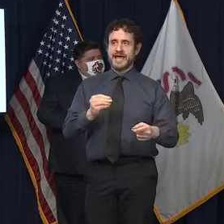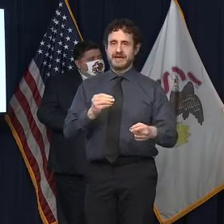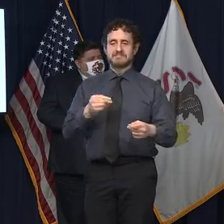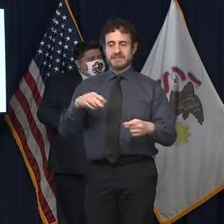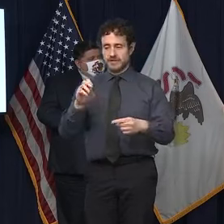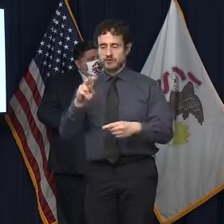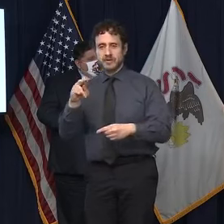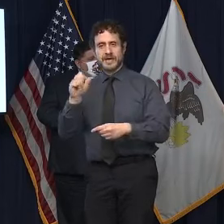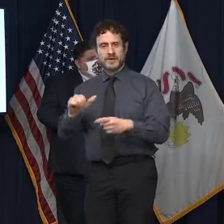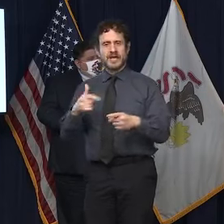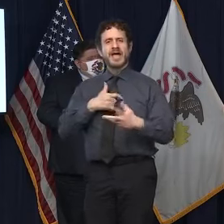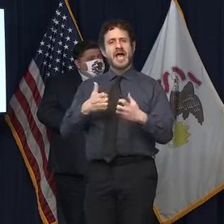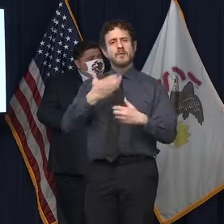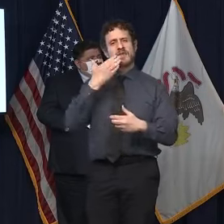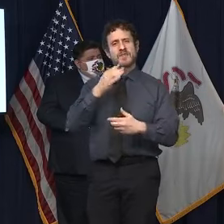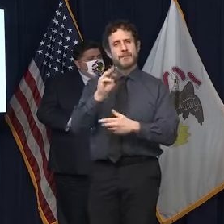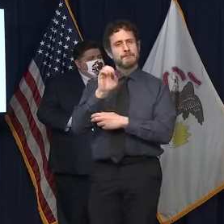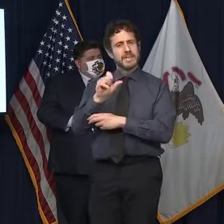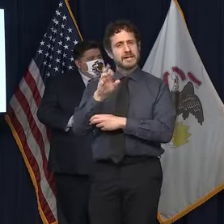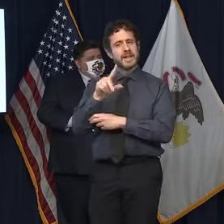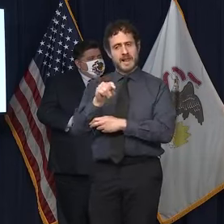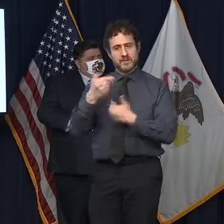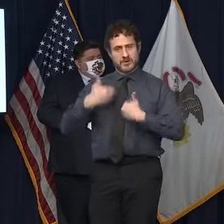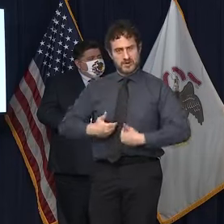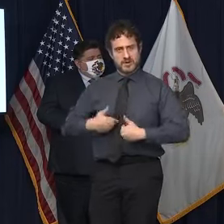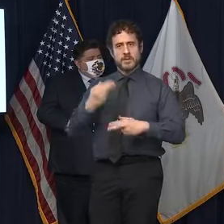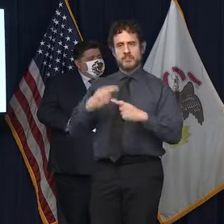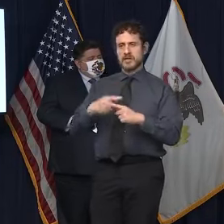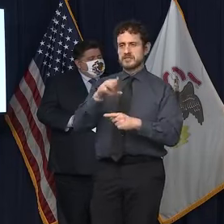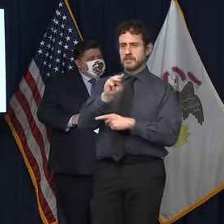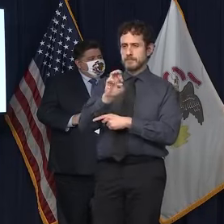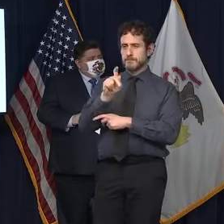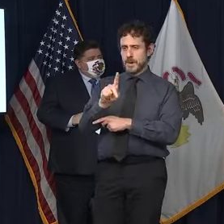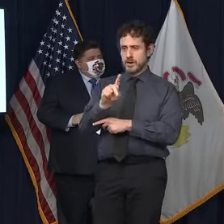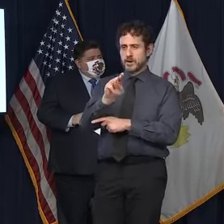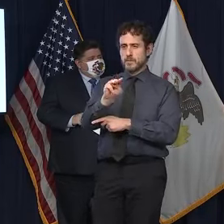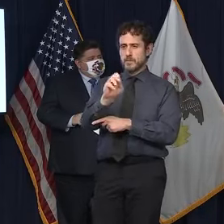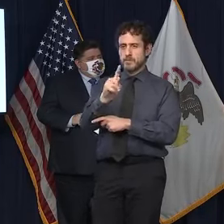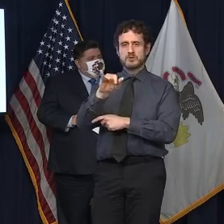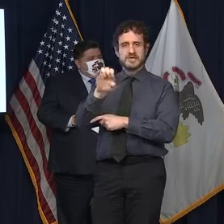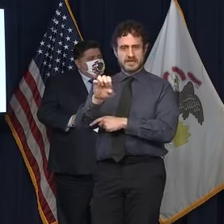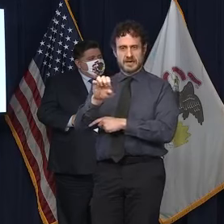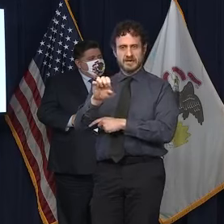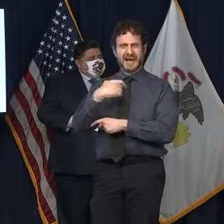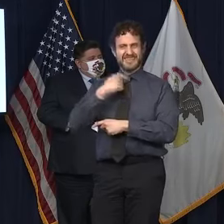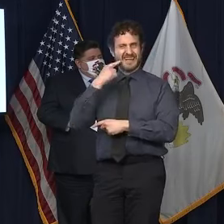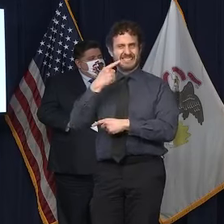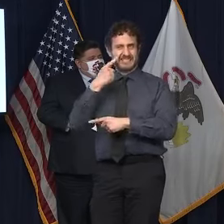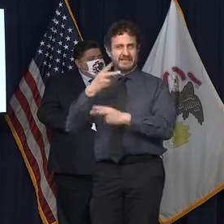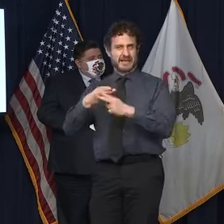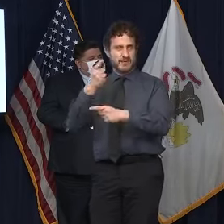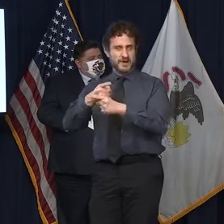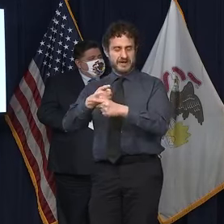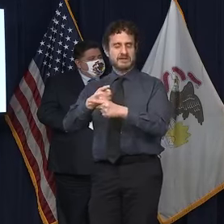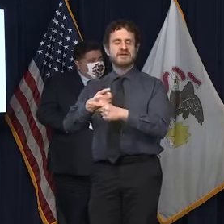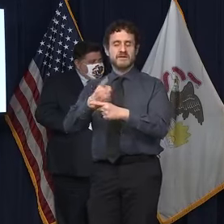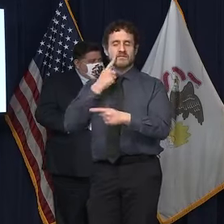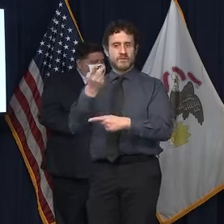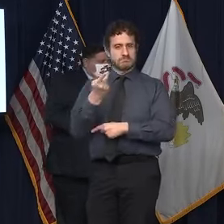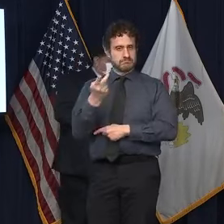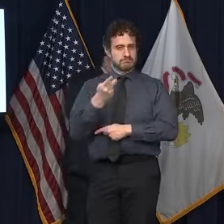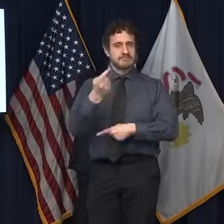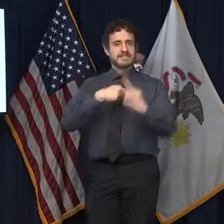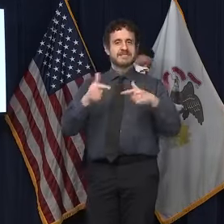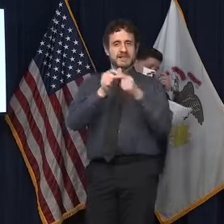Motika, I think I did that right, for being sign language interpreters. I want to thank all of you and return the podium to Governor